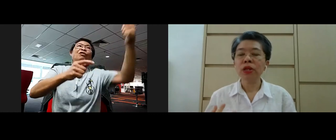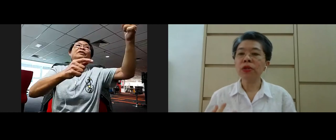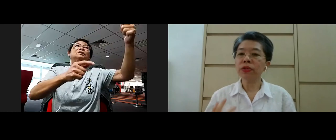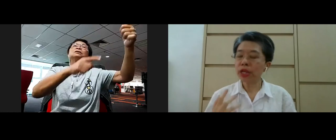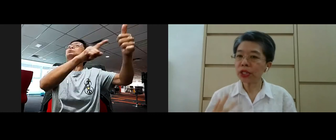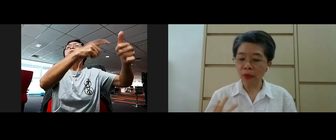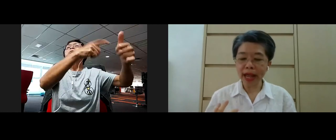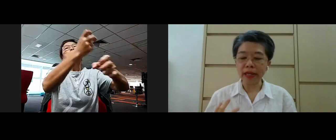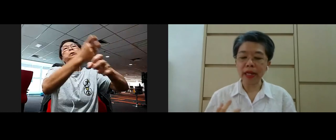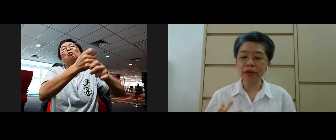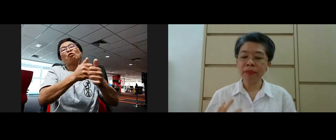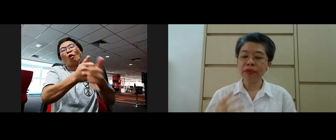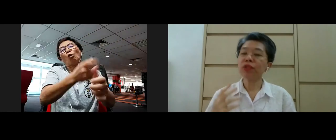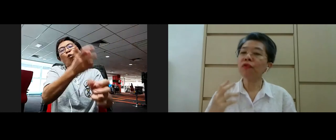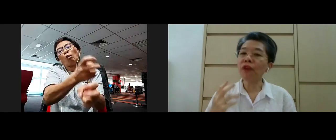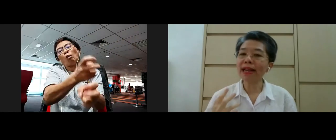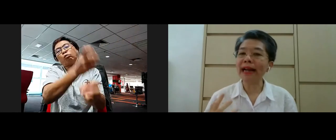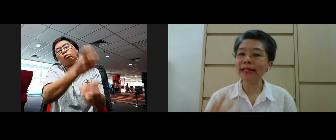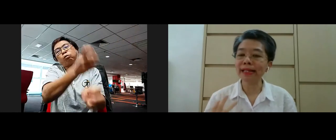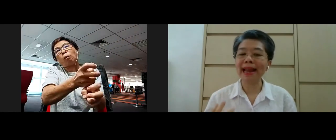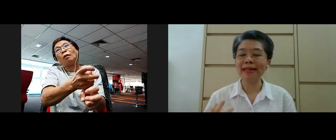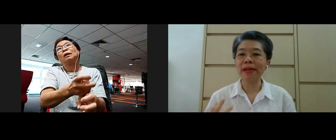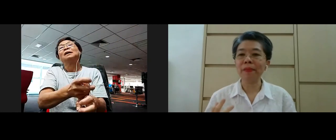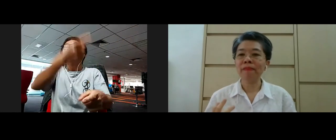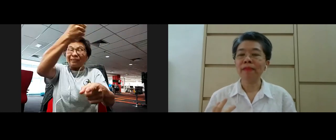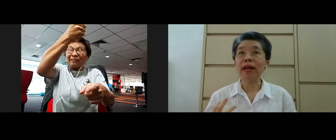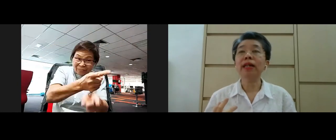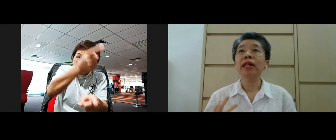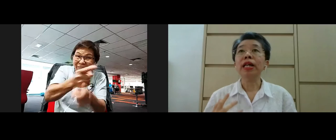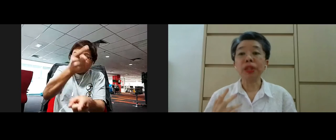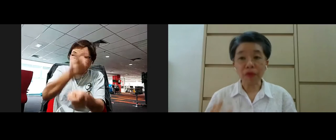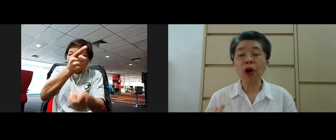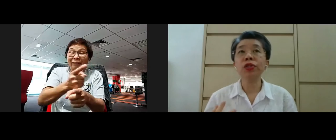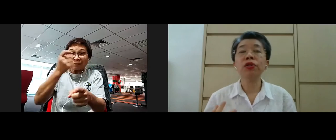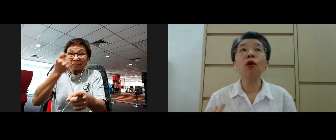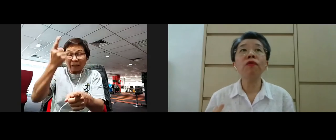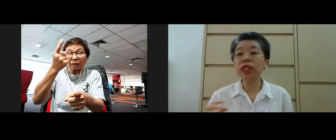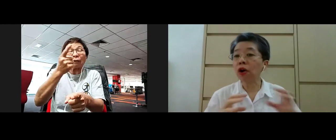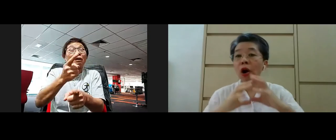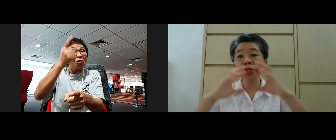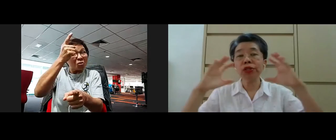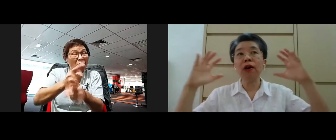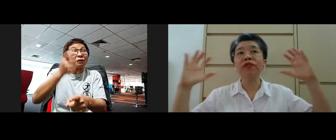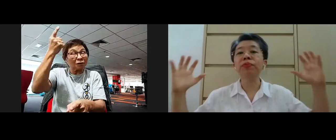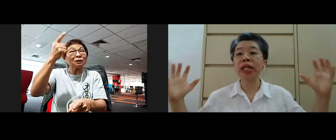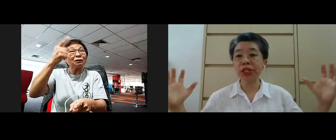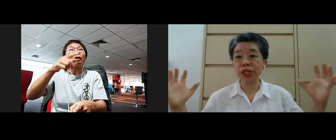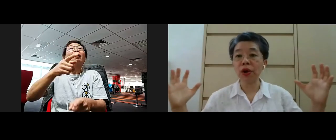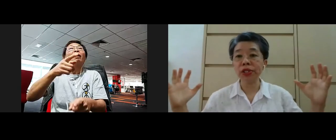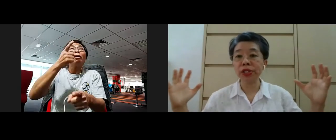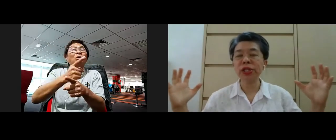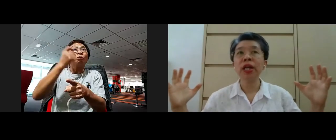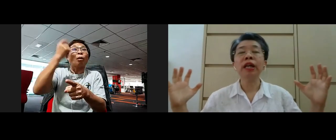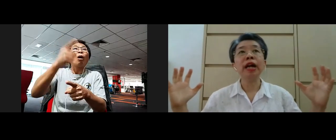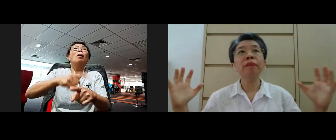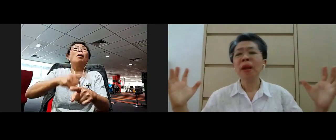so this is where this right understanding is of course over the course of the Buddha's